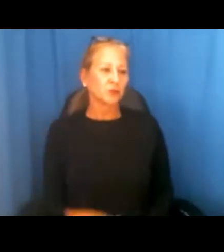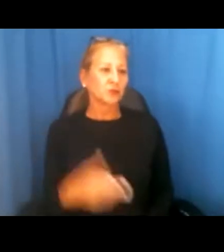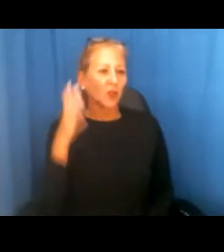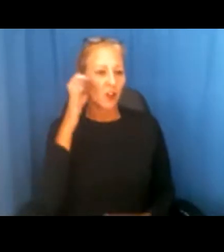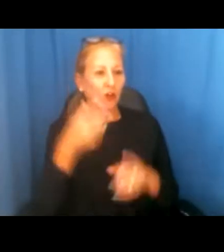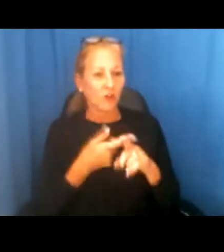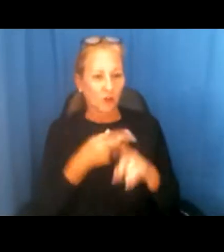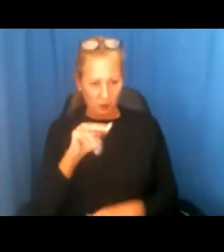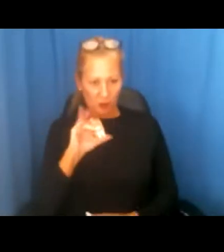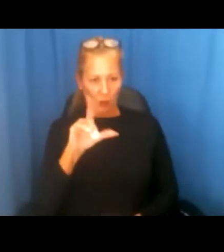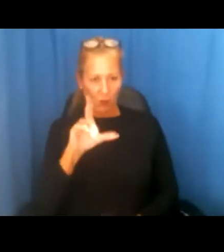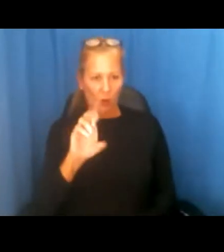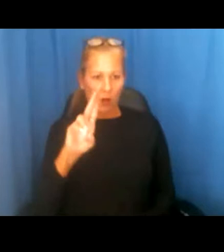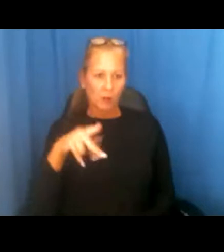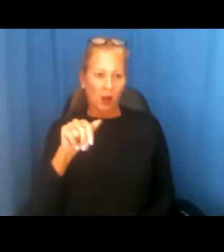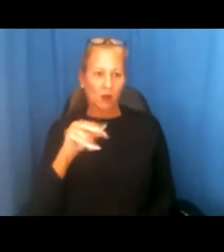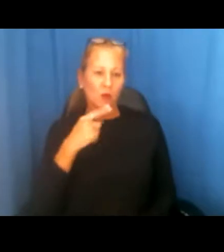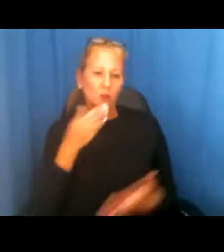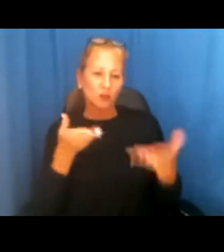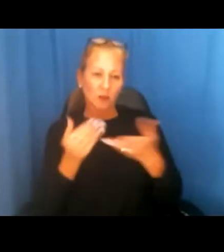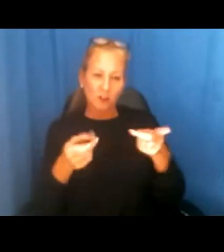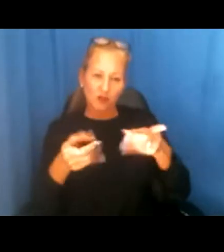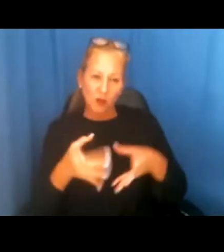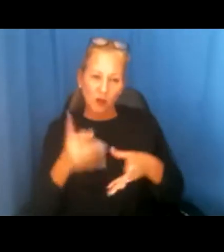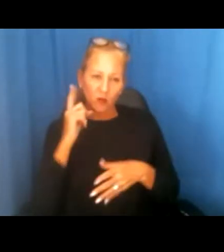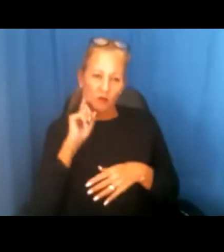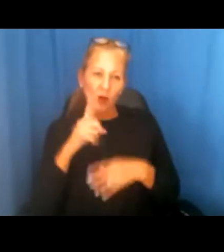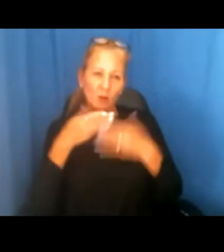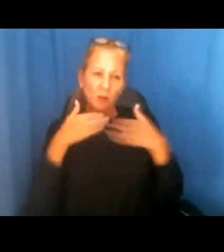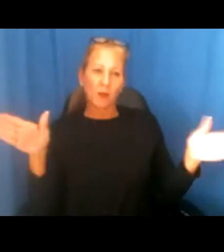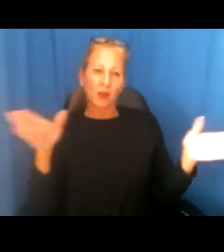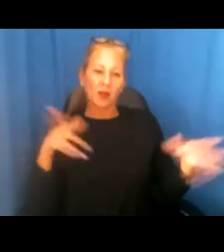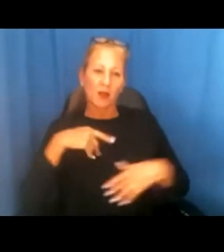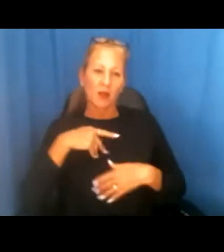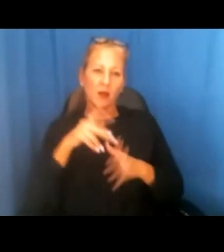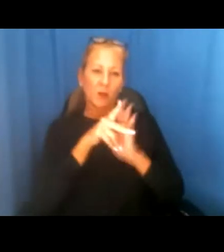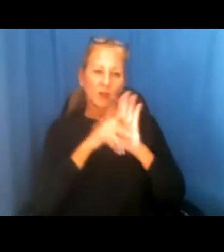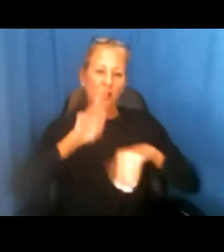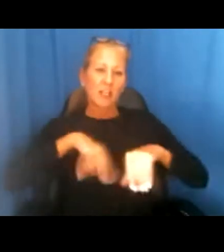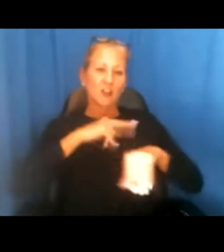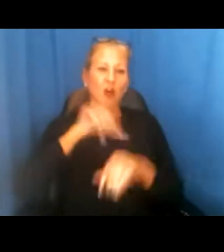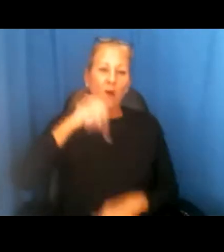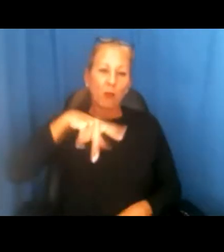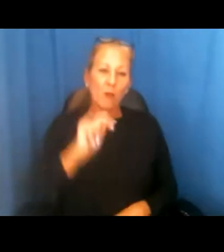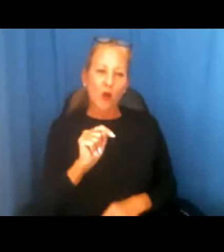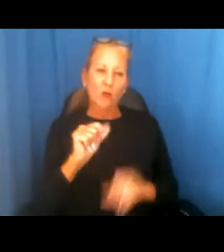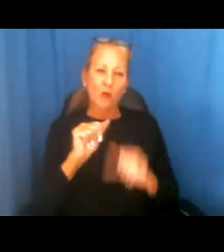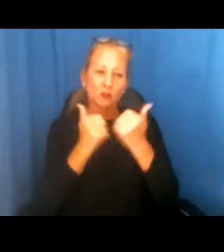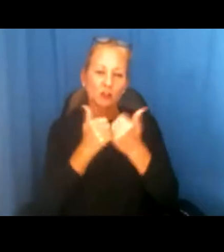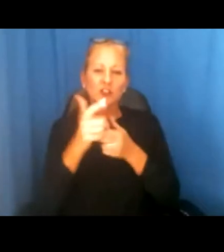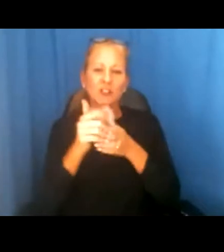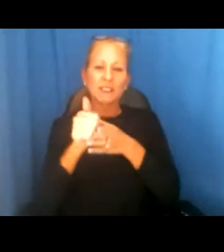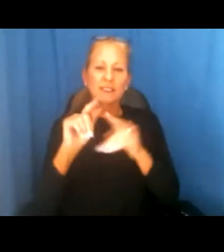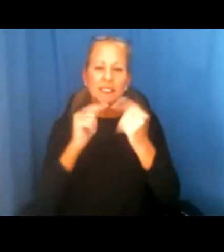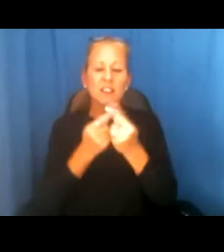Nicole Upano, who serves as the Director of Public Policy for the National Apartment Association, where she leads a team of